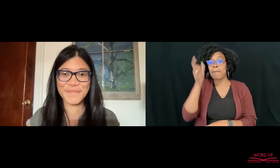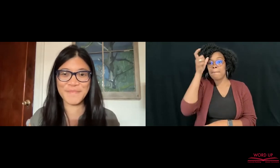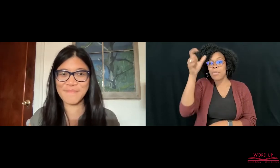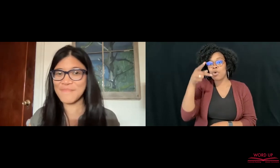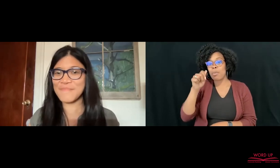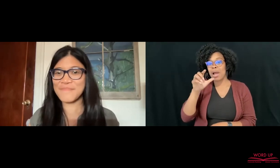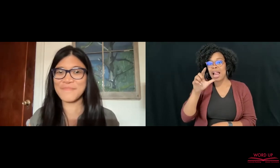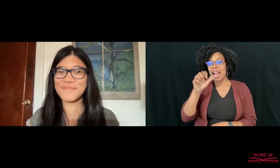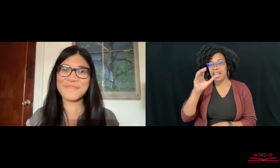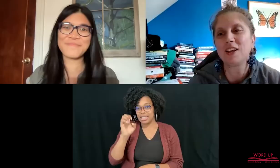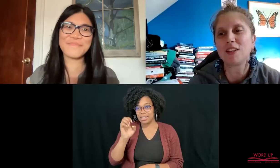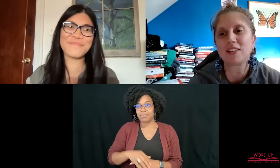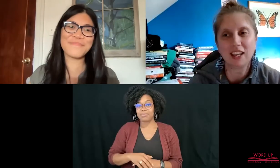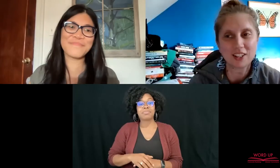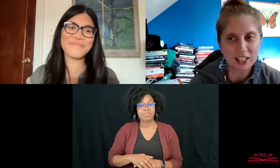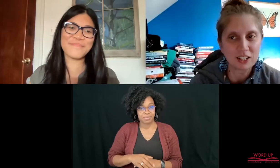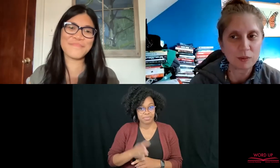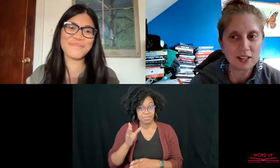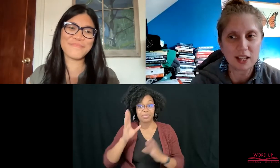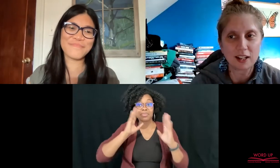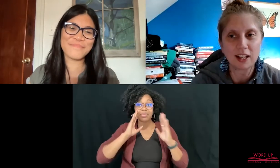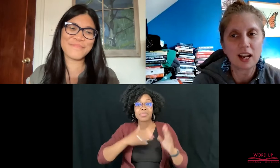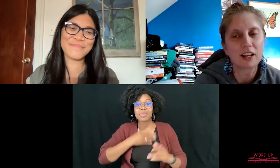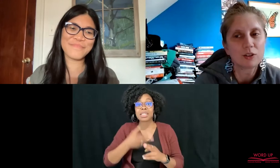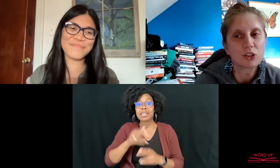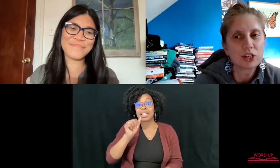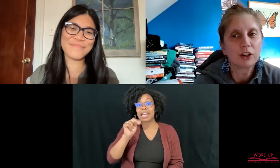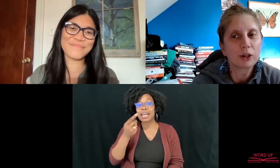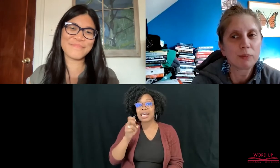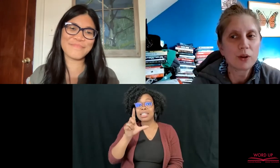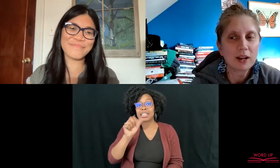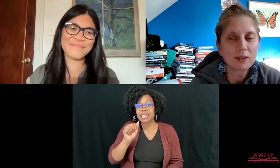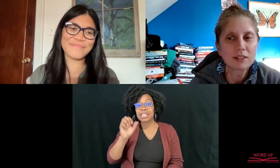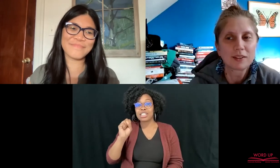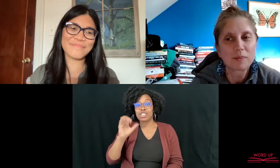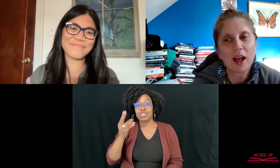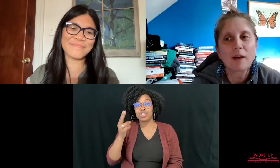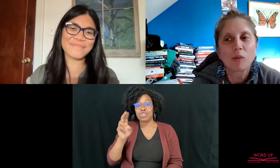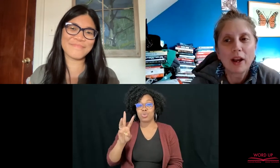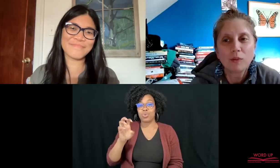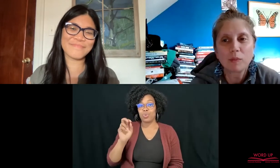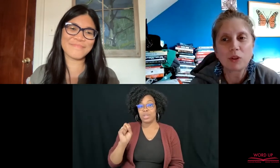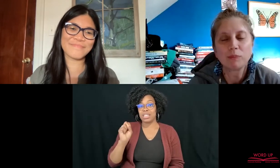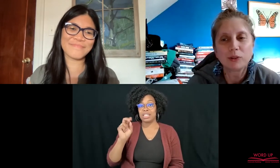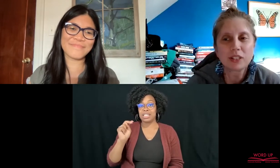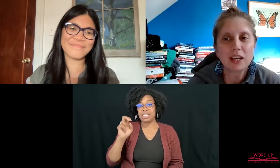Hello. My name is Angela Schwesnettel, and I use she, her pronouns. I'm a white woman with blue snake